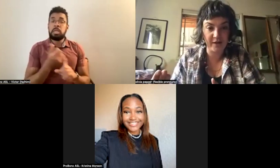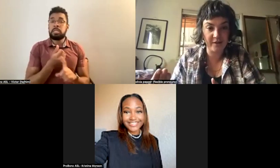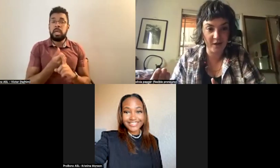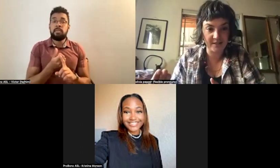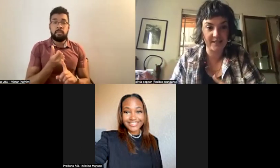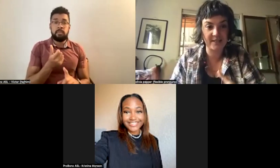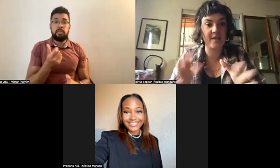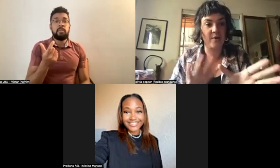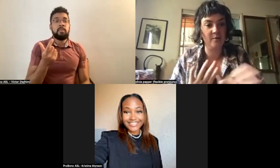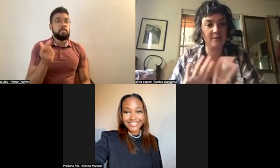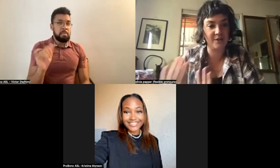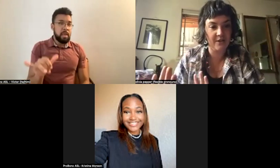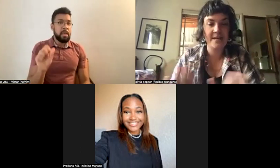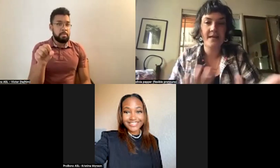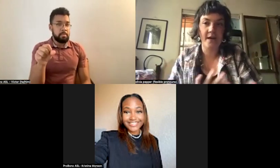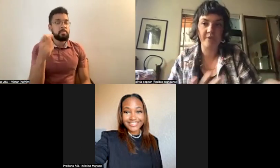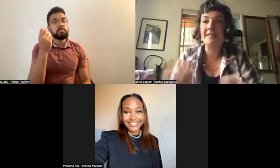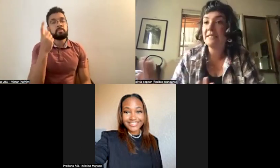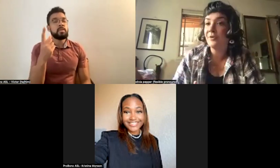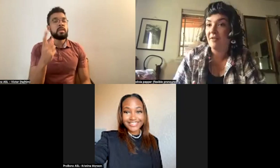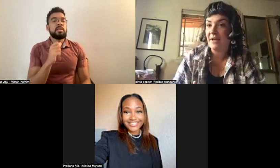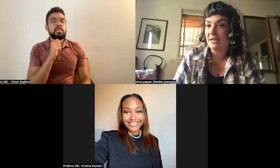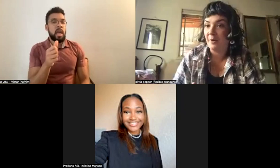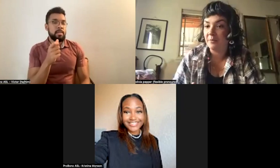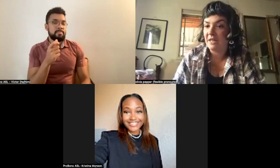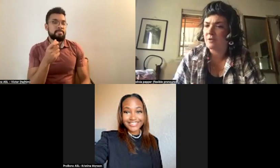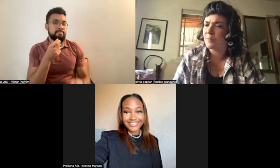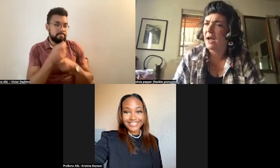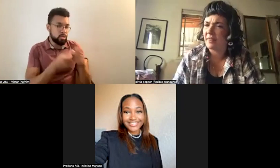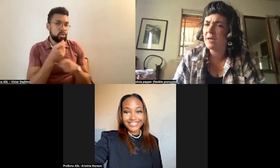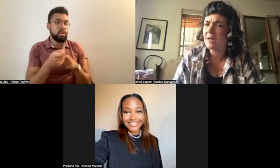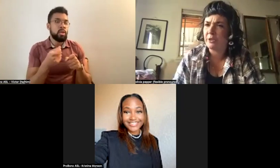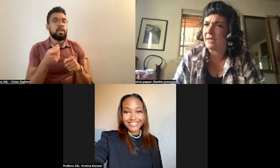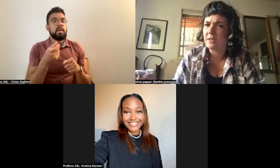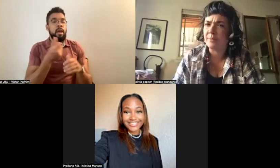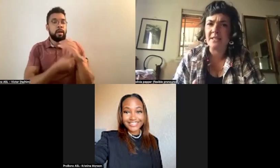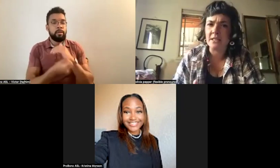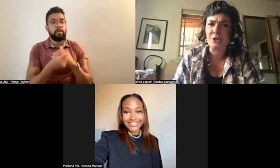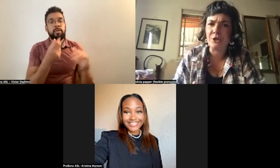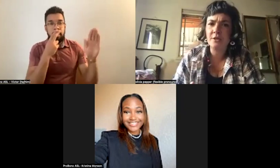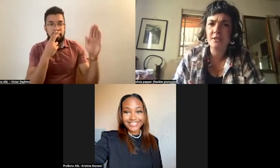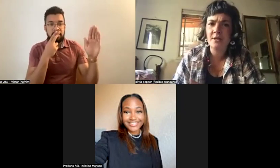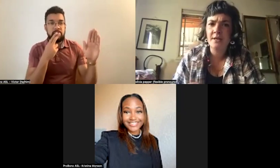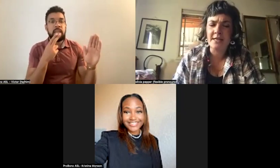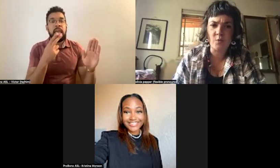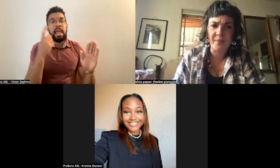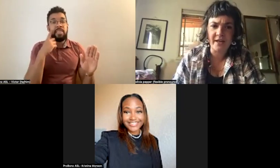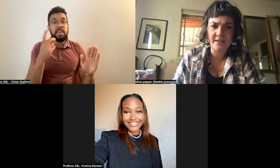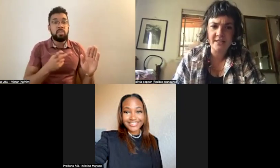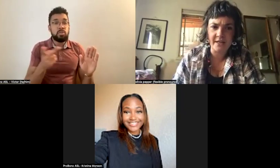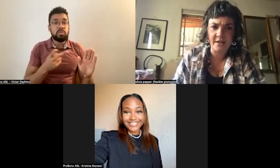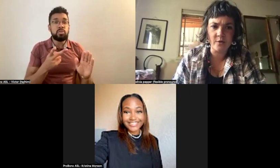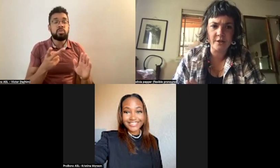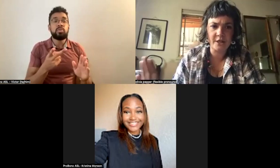by the Nazis, and they were able to conceal that fact about themselves by, I think, pretending to be sisters is what they